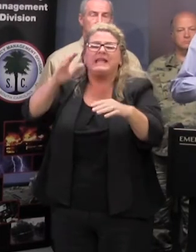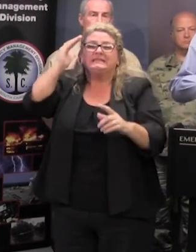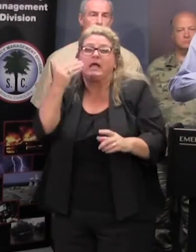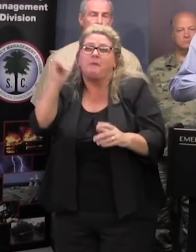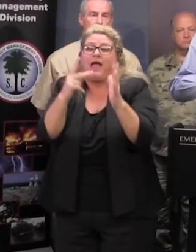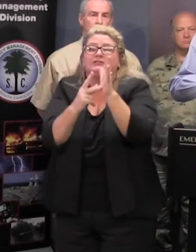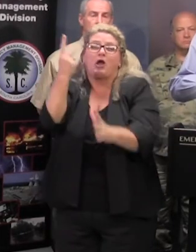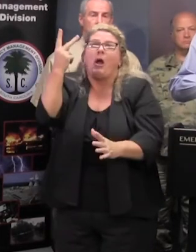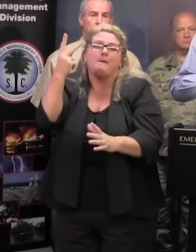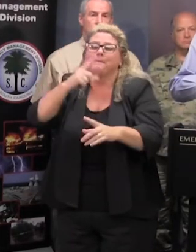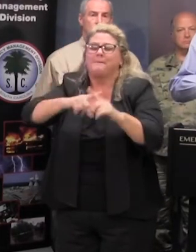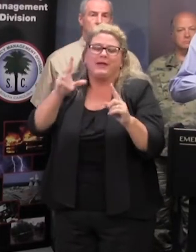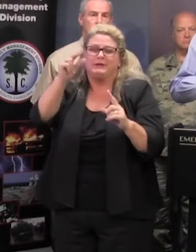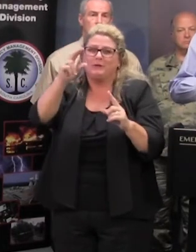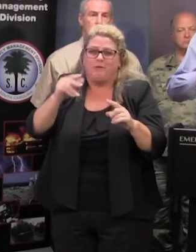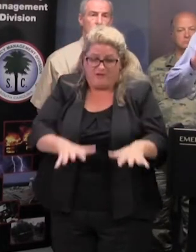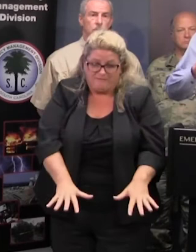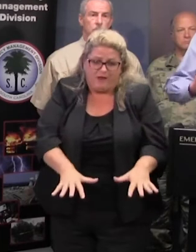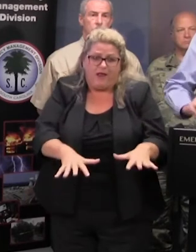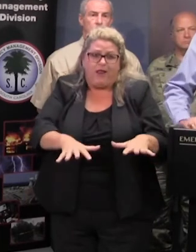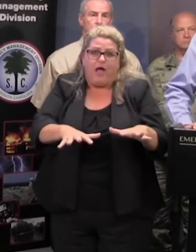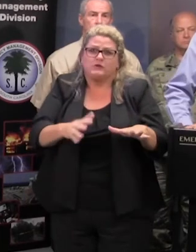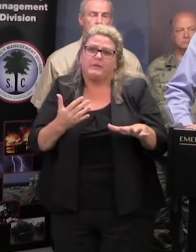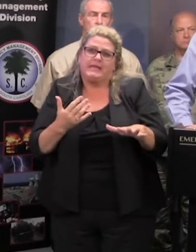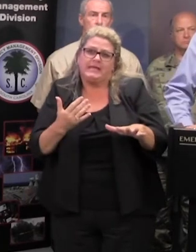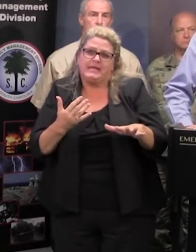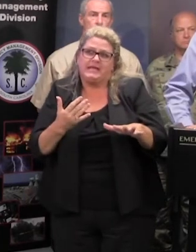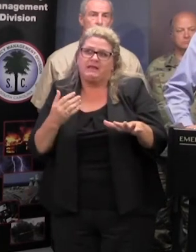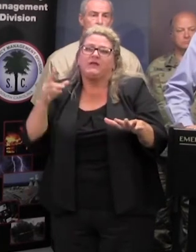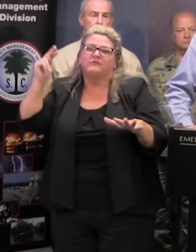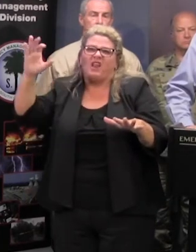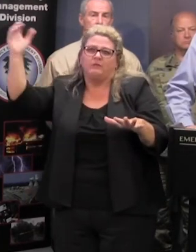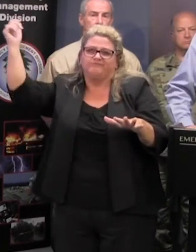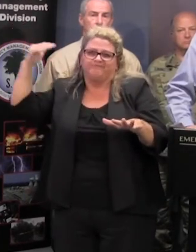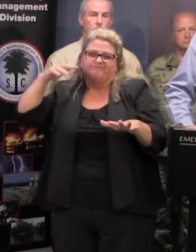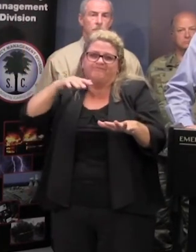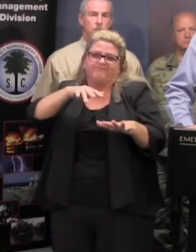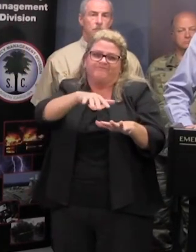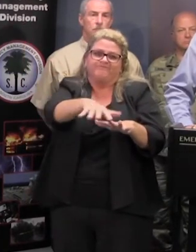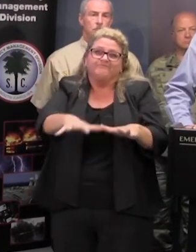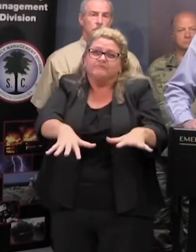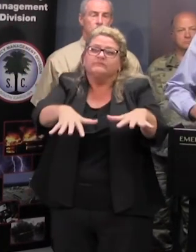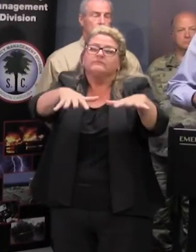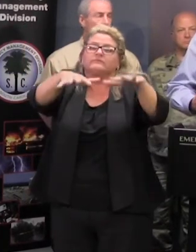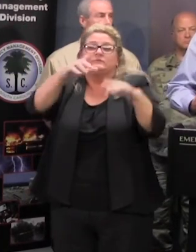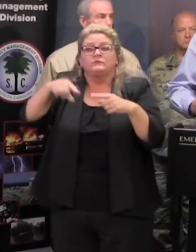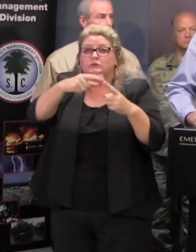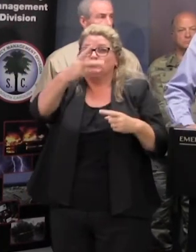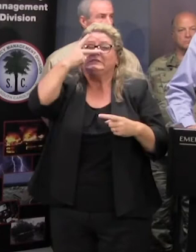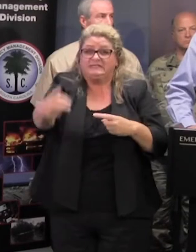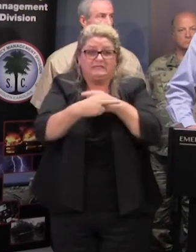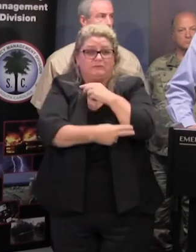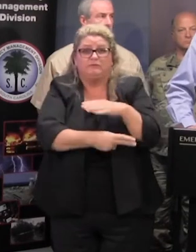but a pause in the flood event and then arise again so we would want everyone to know when they see the water crest or appear to